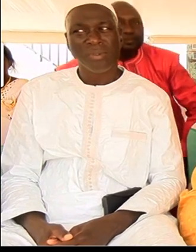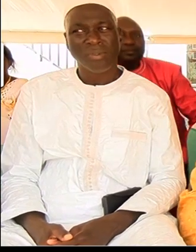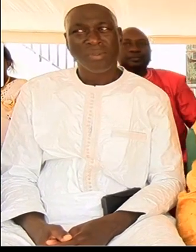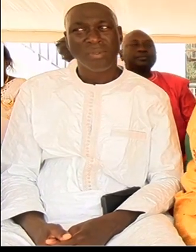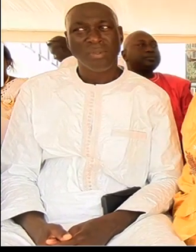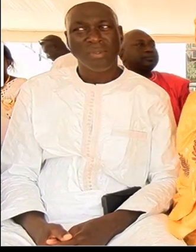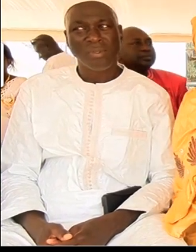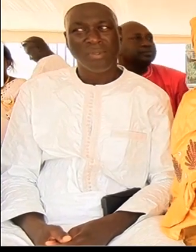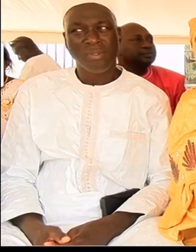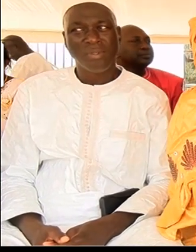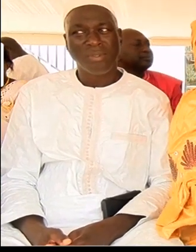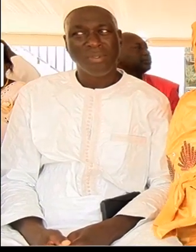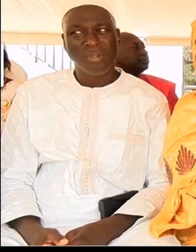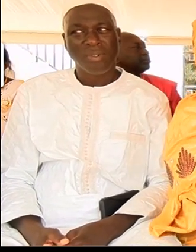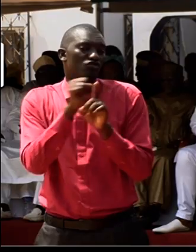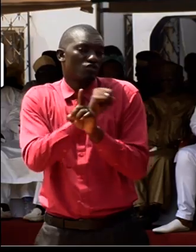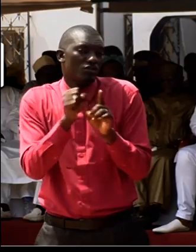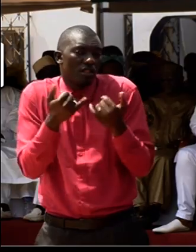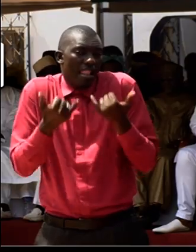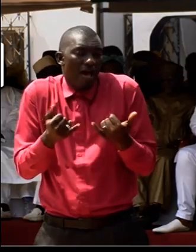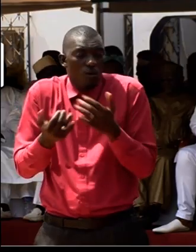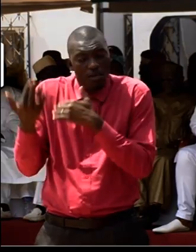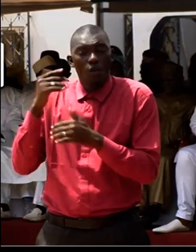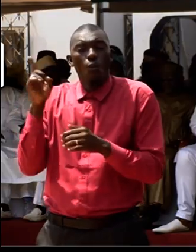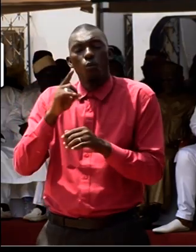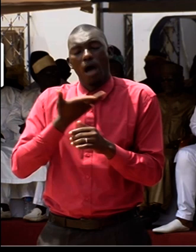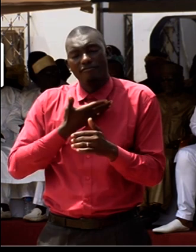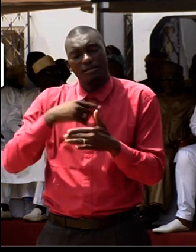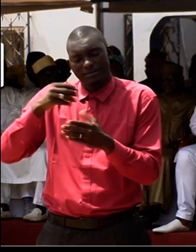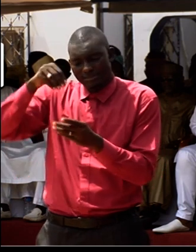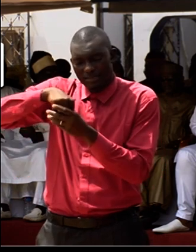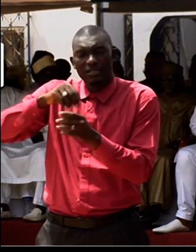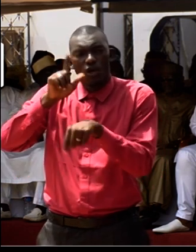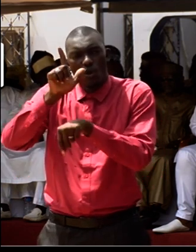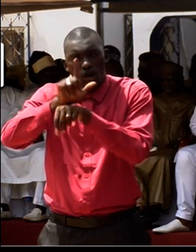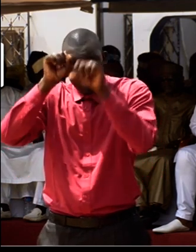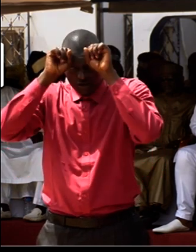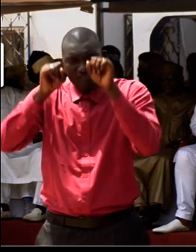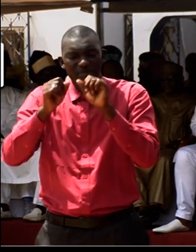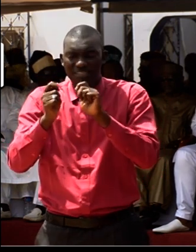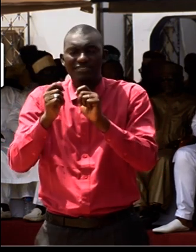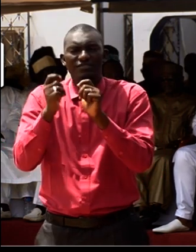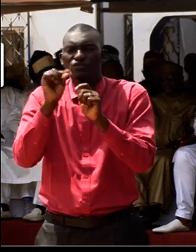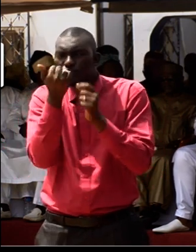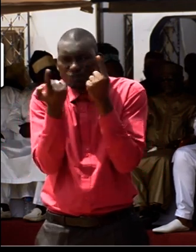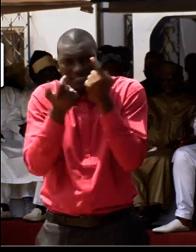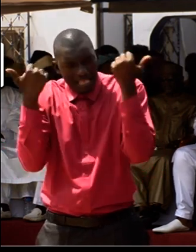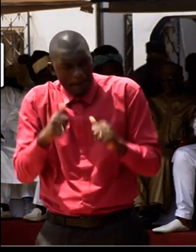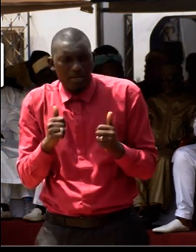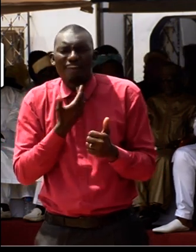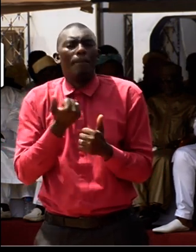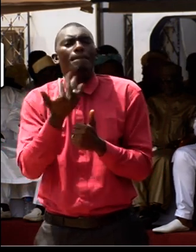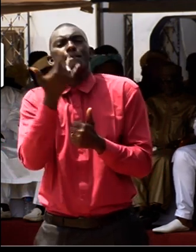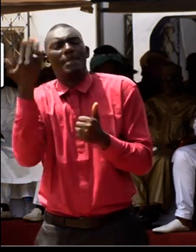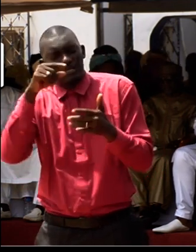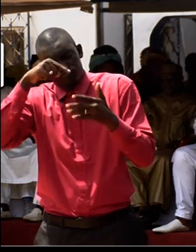special case I just mentioned is one of those that should have been part of the local government reforms. And we have many more